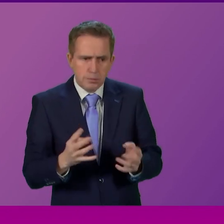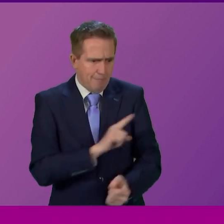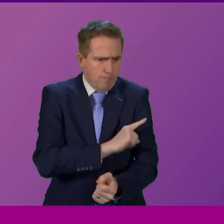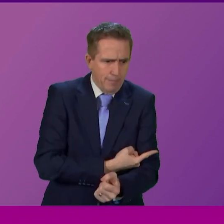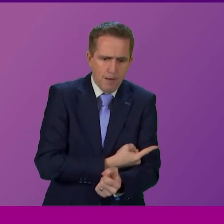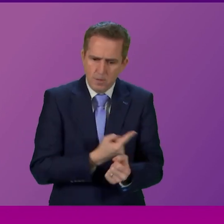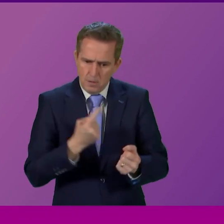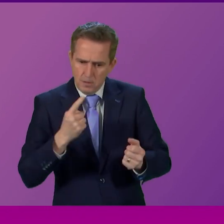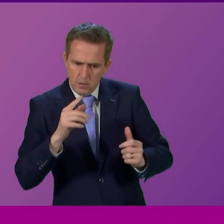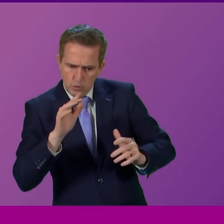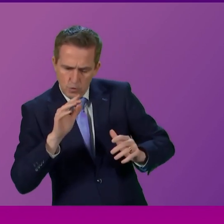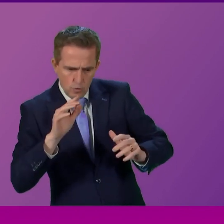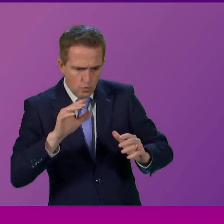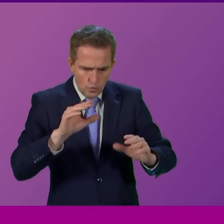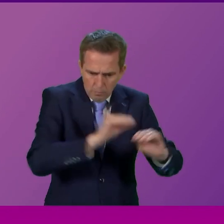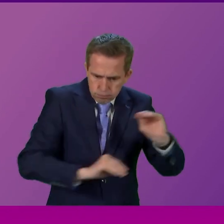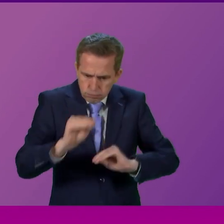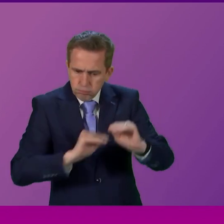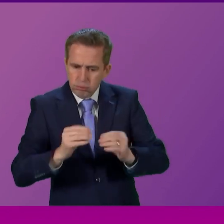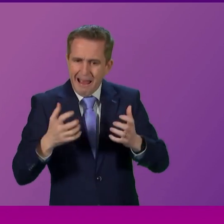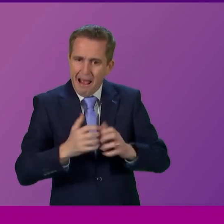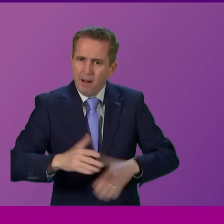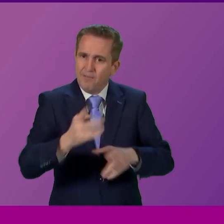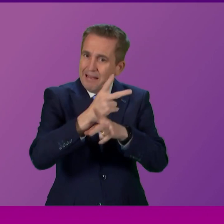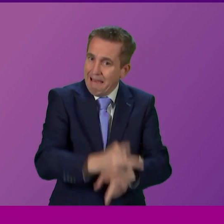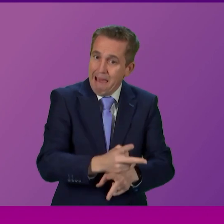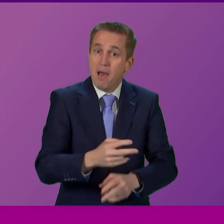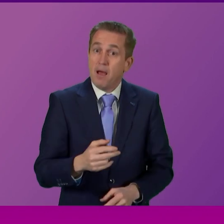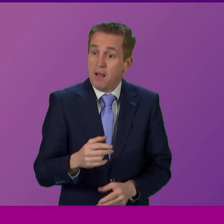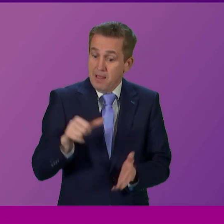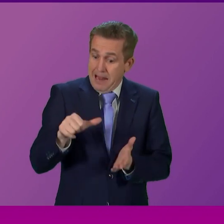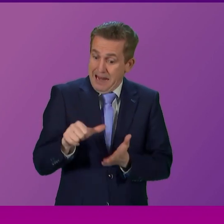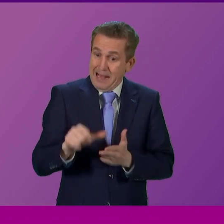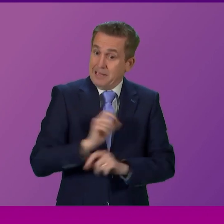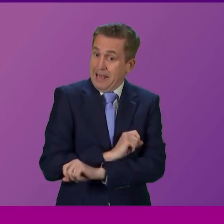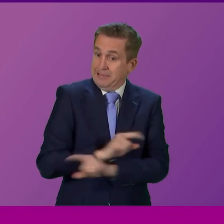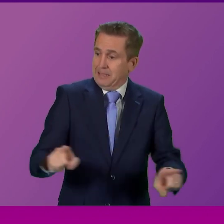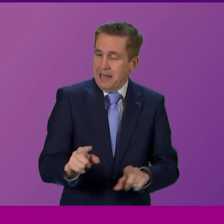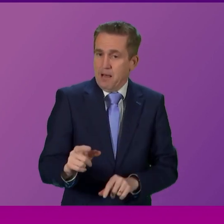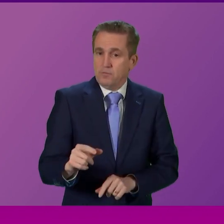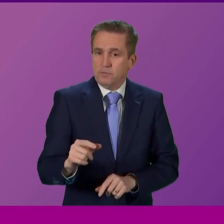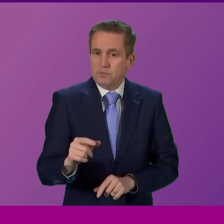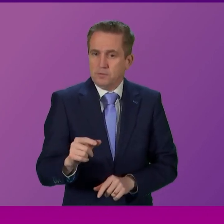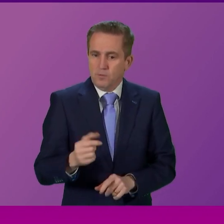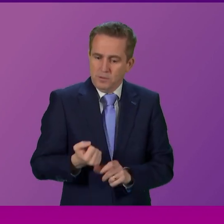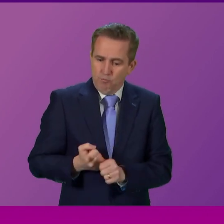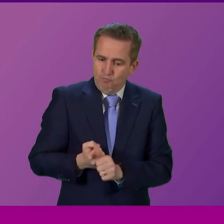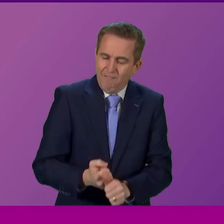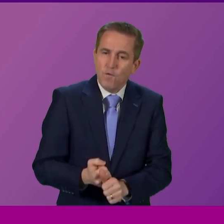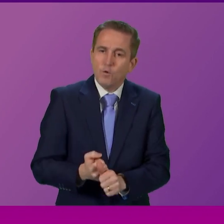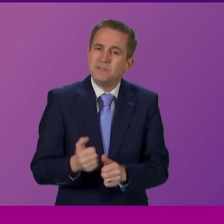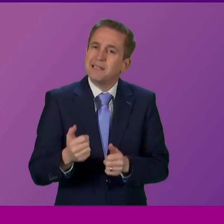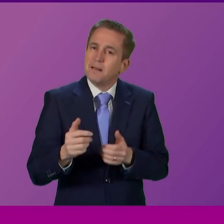to locally flex the care they provide what I simply did in my letter was just make sure that there was further guidance